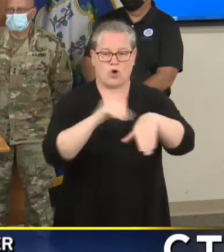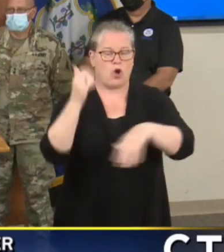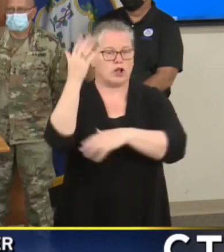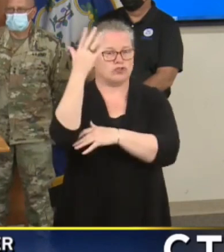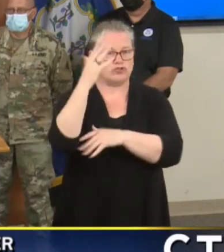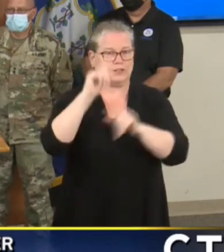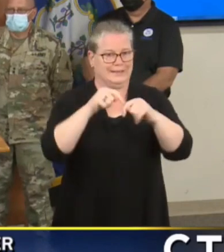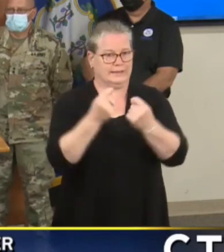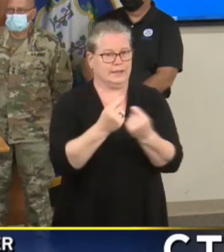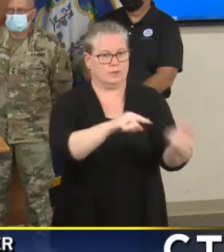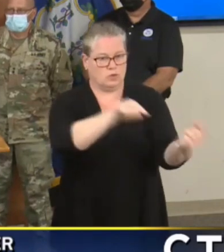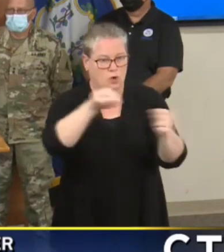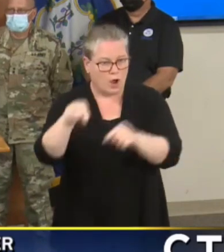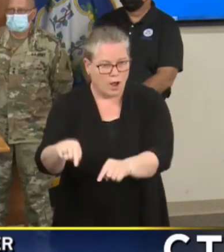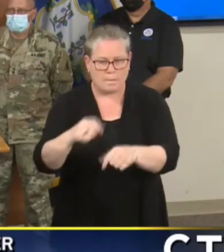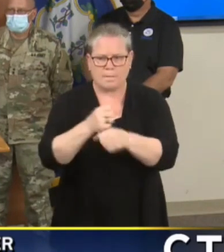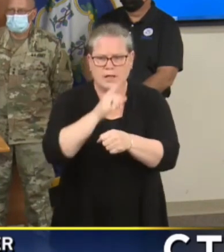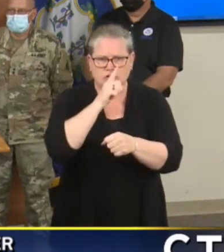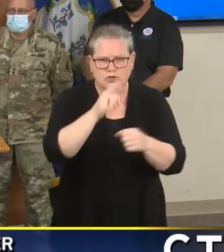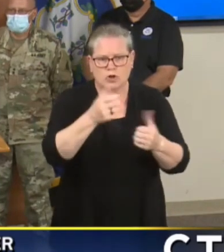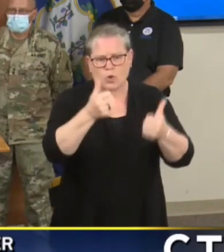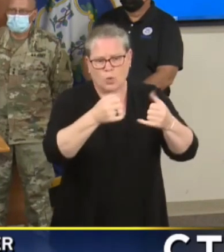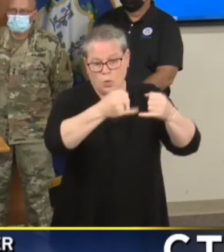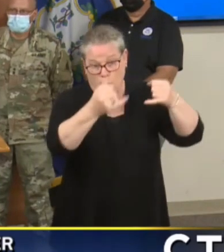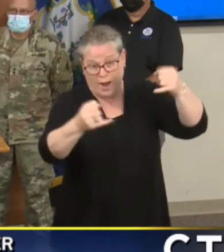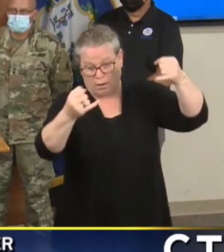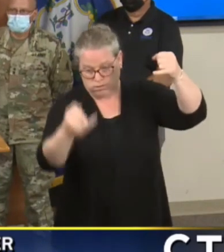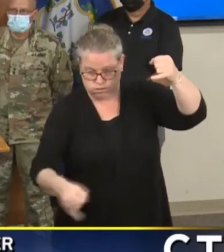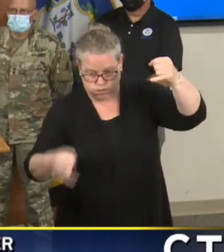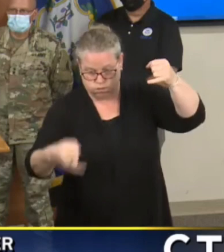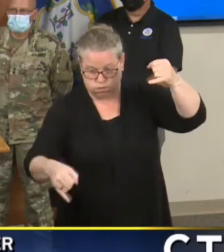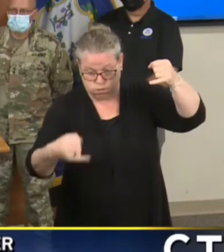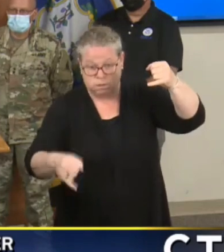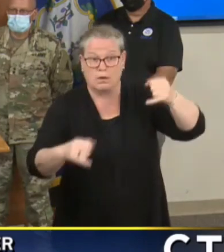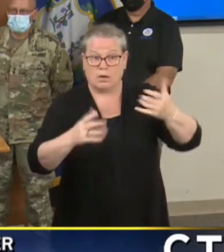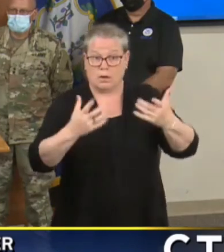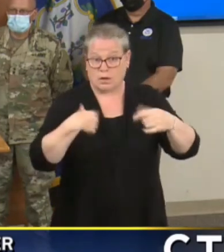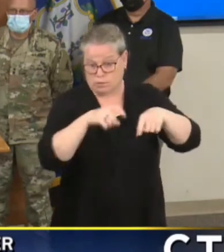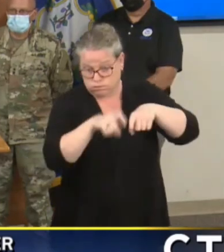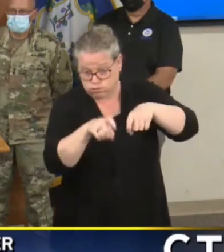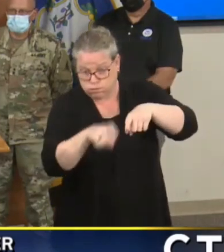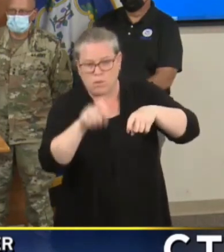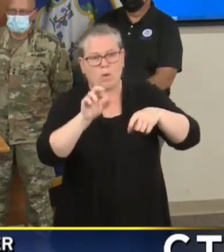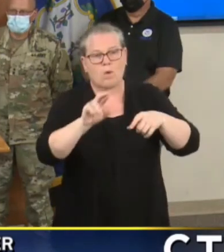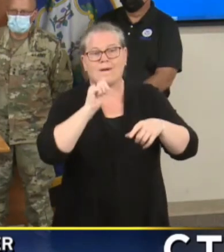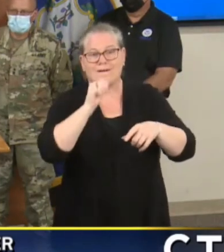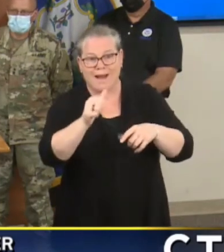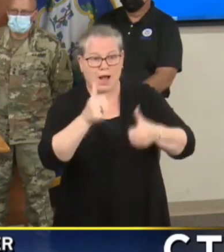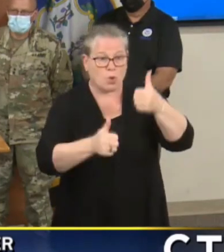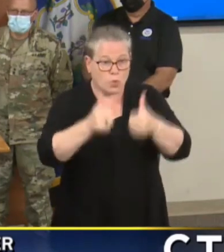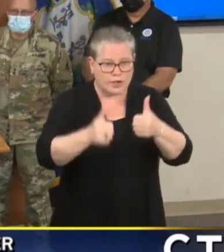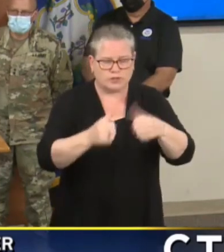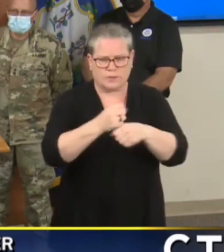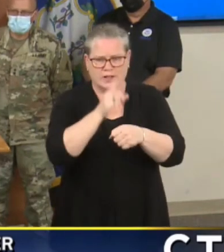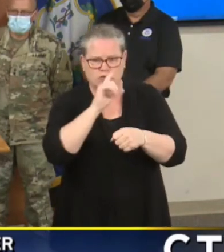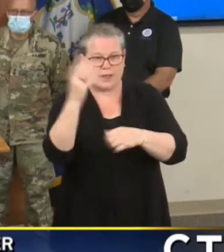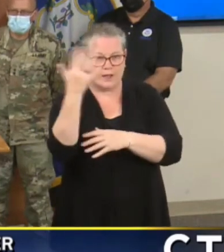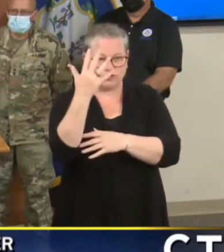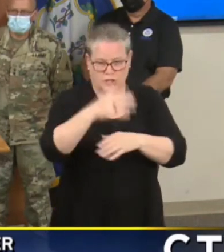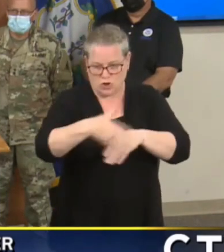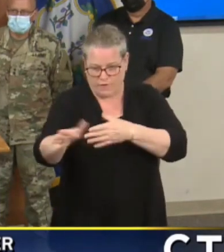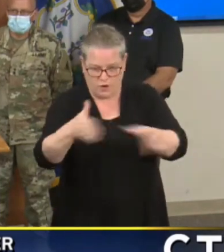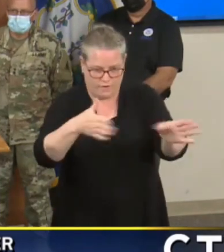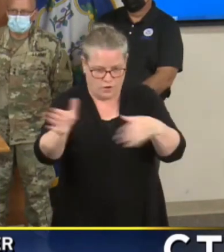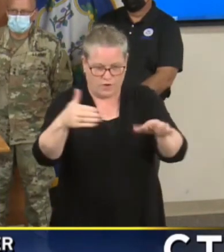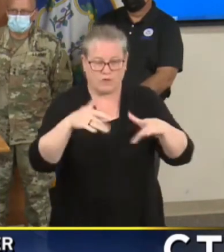what wires are hot which are not hot so we can get those roads cleared as quickly as possible. We focused on those dentist